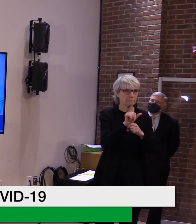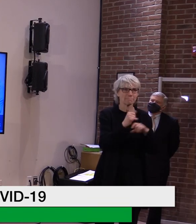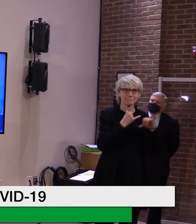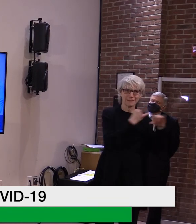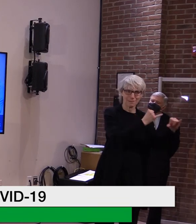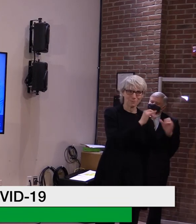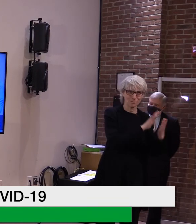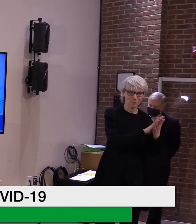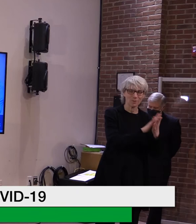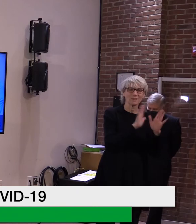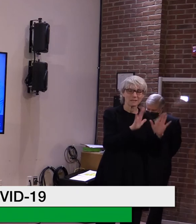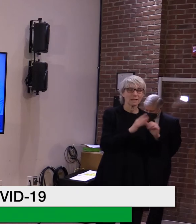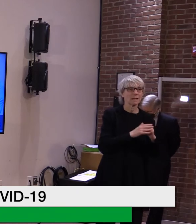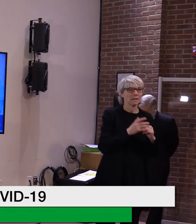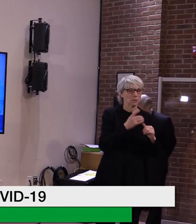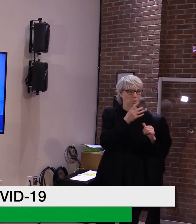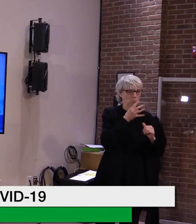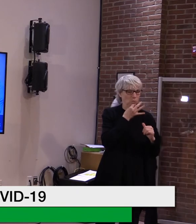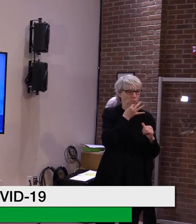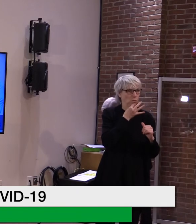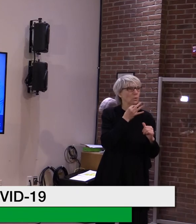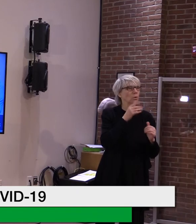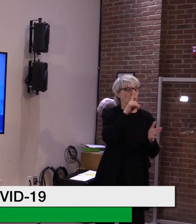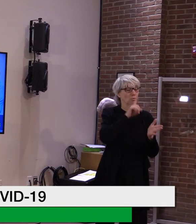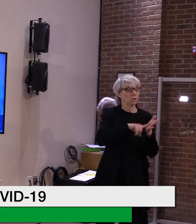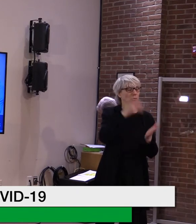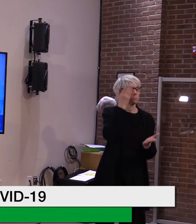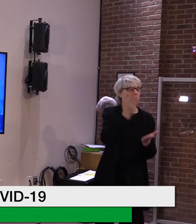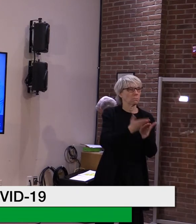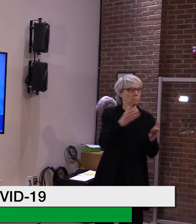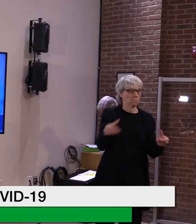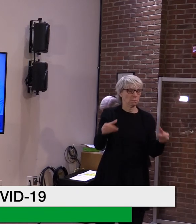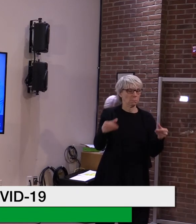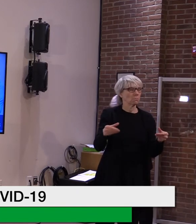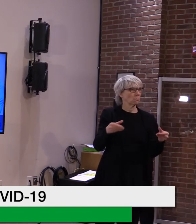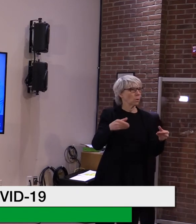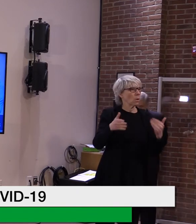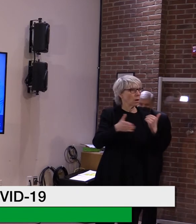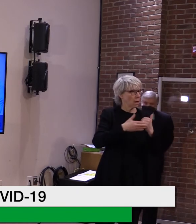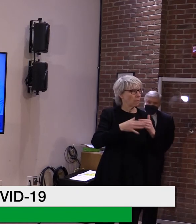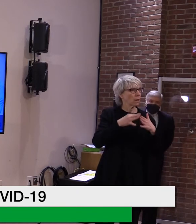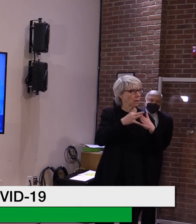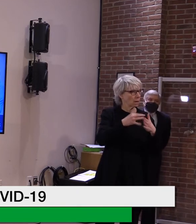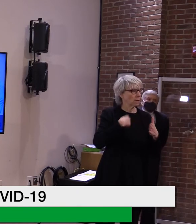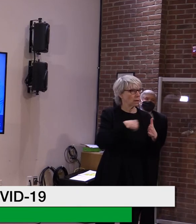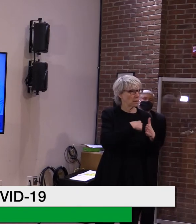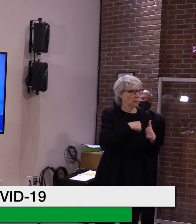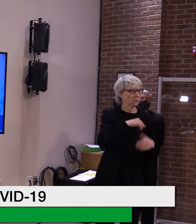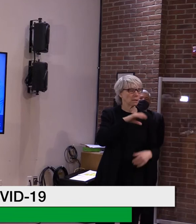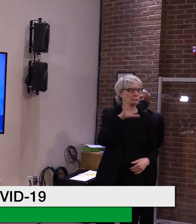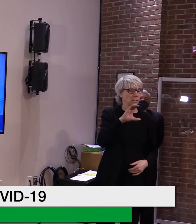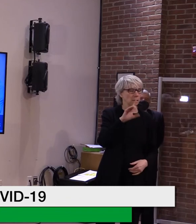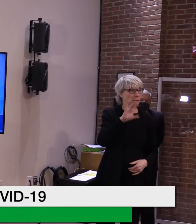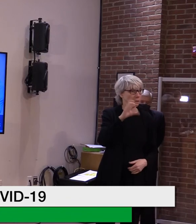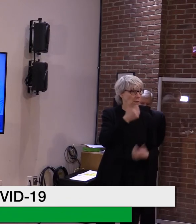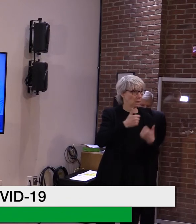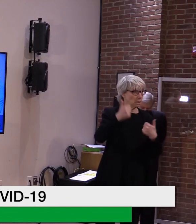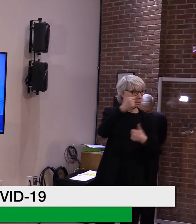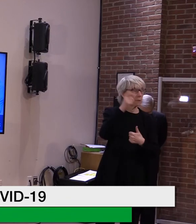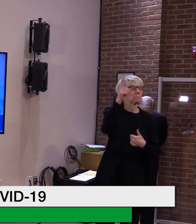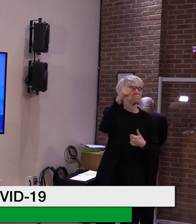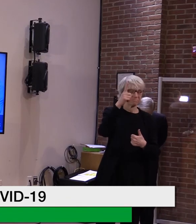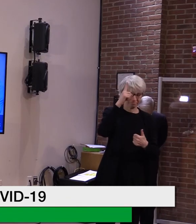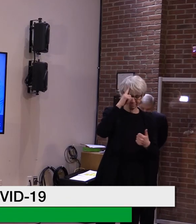pending that are coming out that will help inform this. The CDC director has more or less said the same thing. Um,